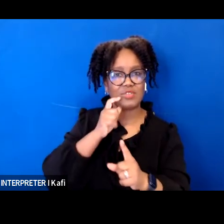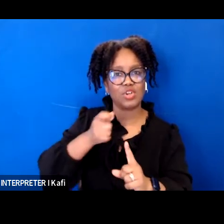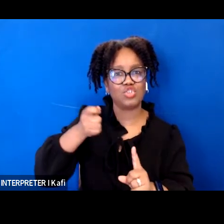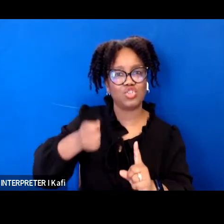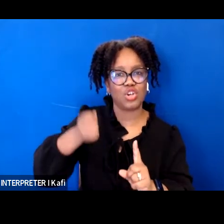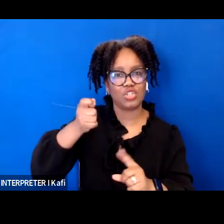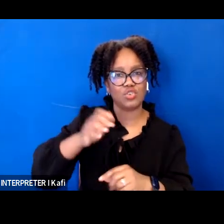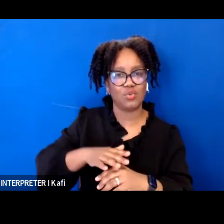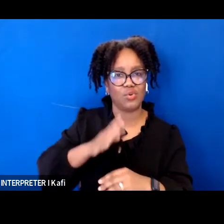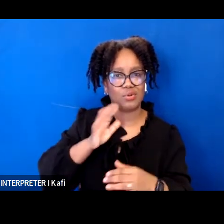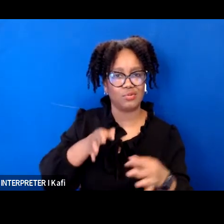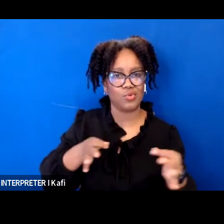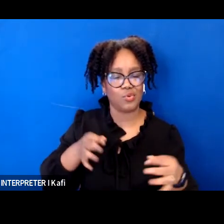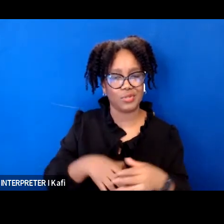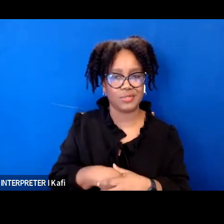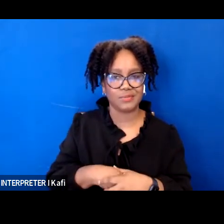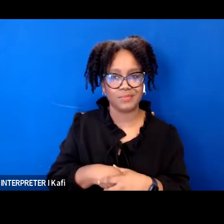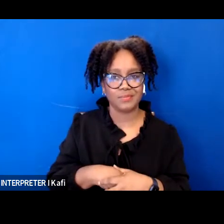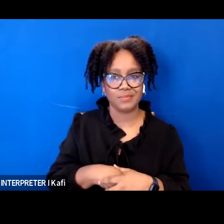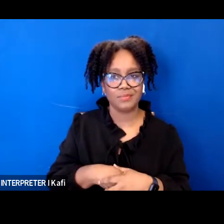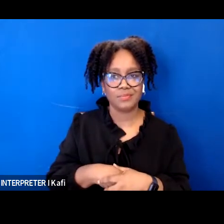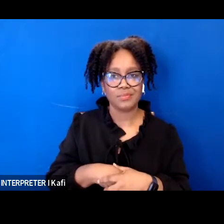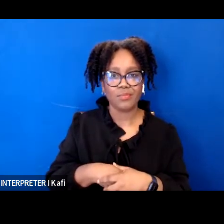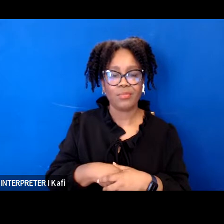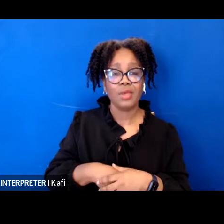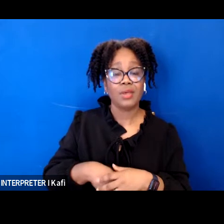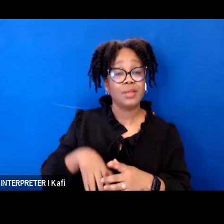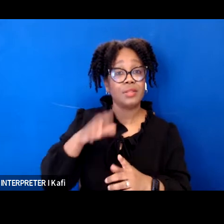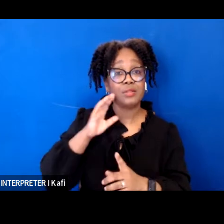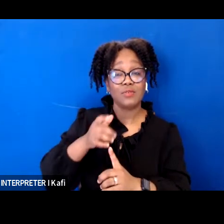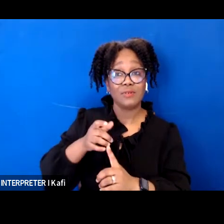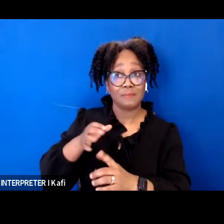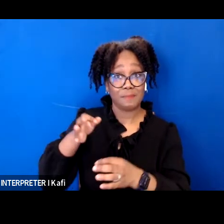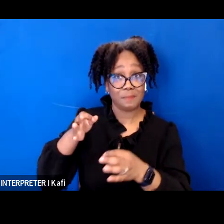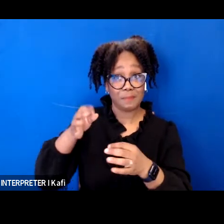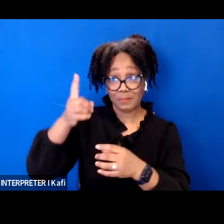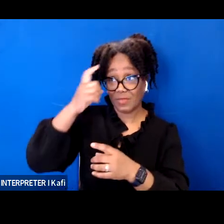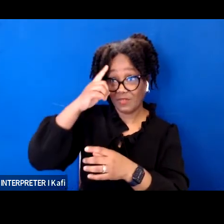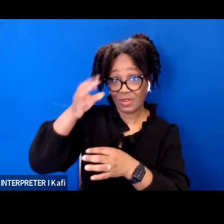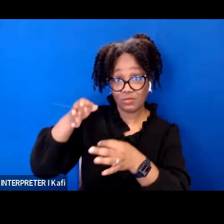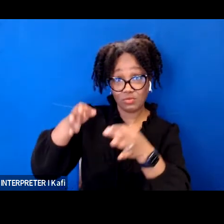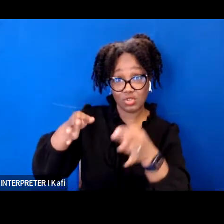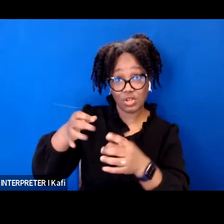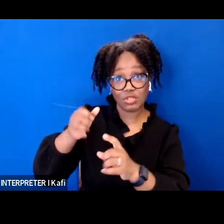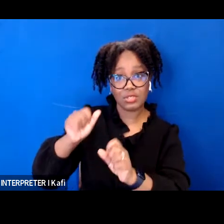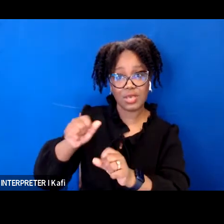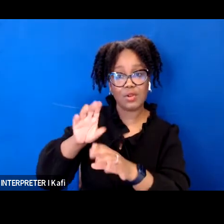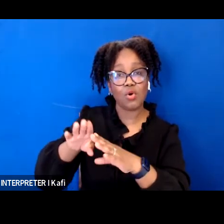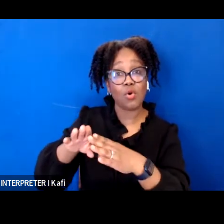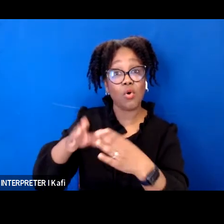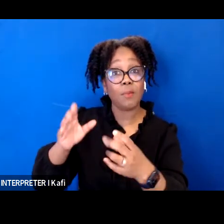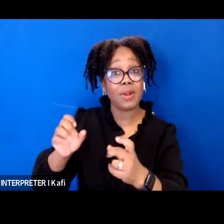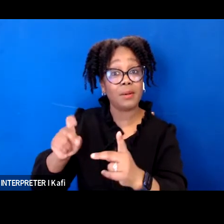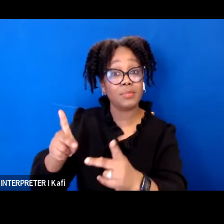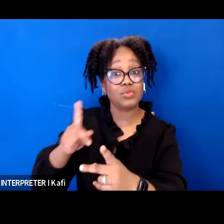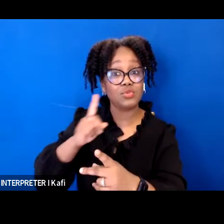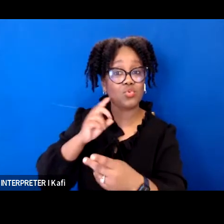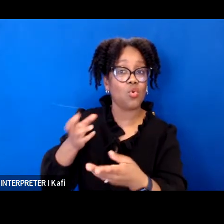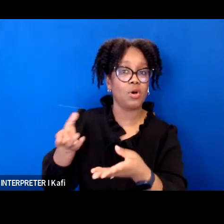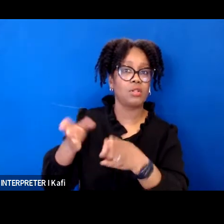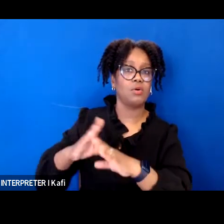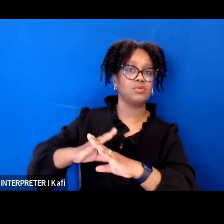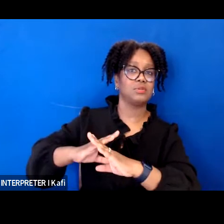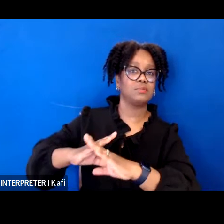federal judiciary can also open or close the doors of federal courts to plaintiffs who are seeking to vindicate their civil rights